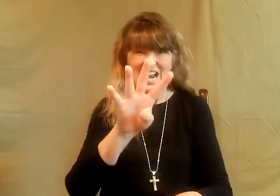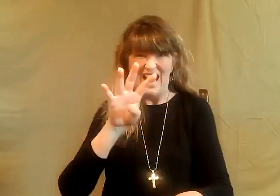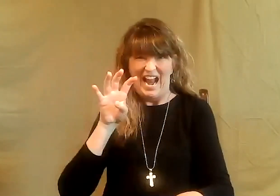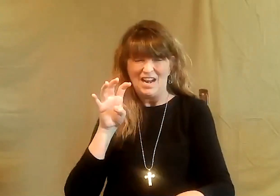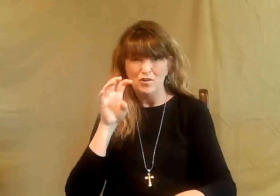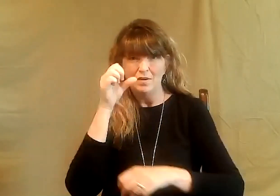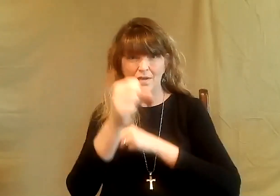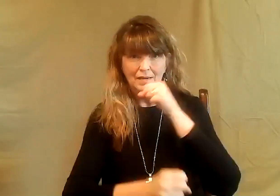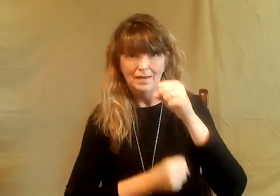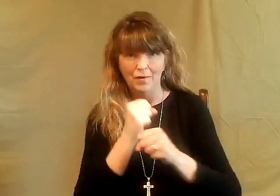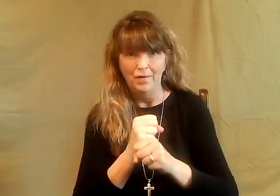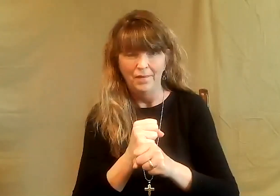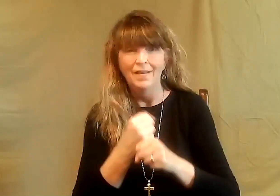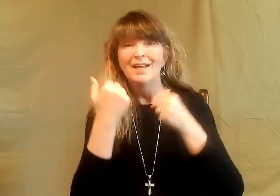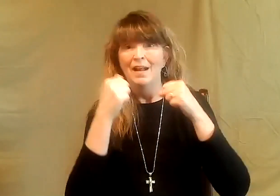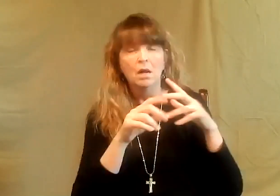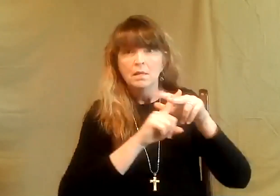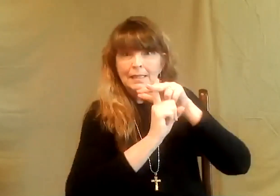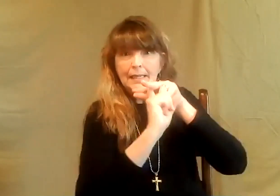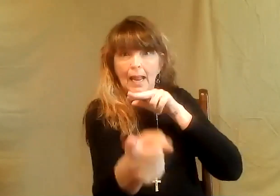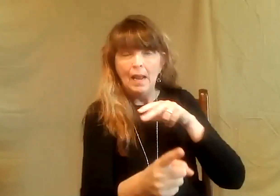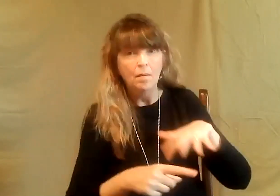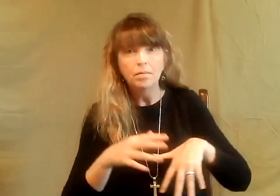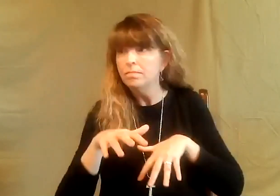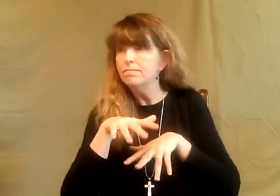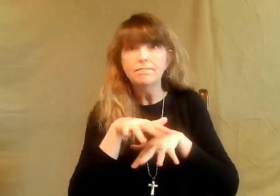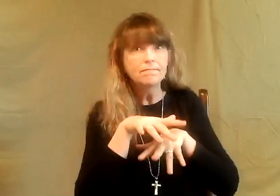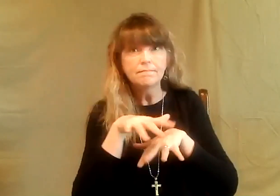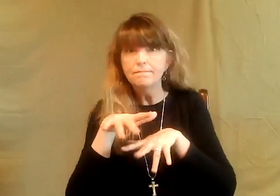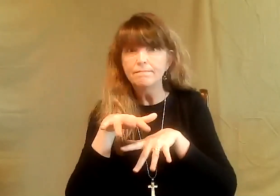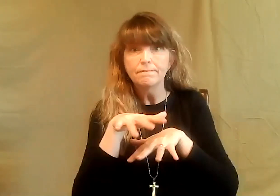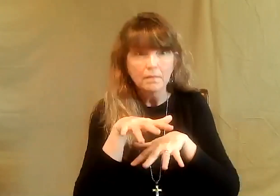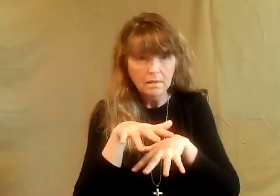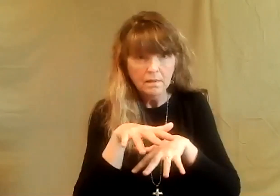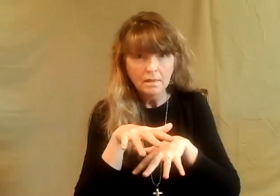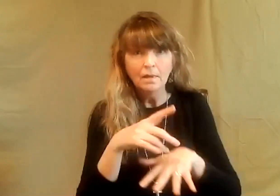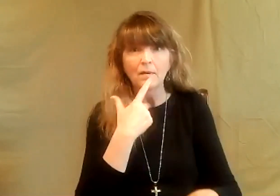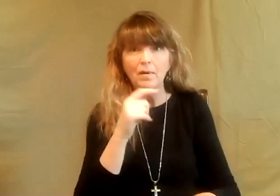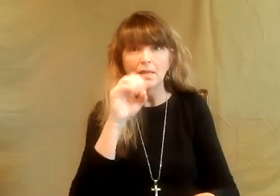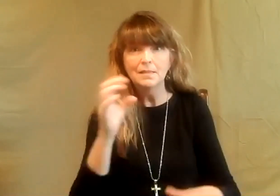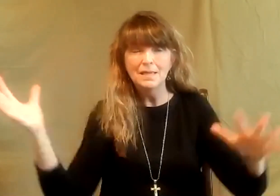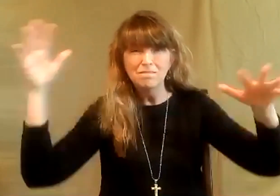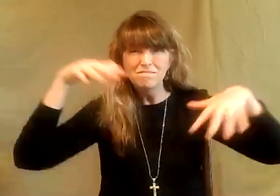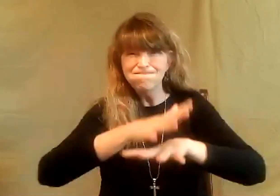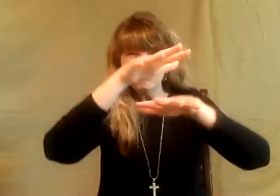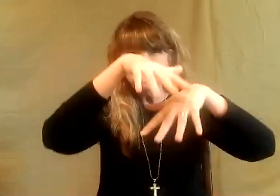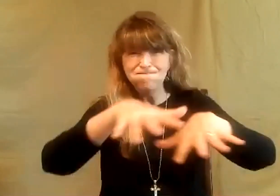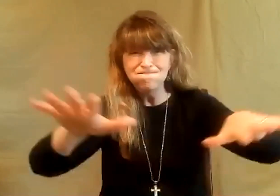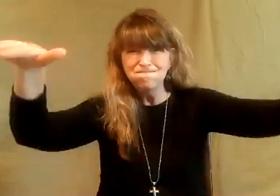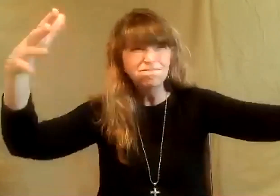have been slaves for 400 years. Now they're escaping. And here they've come to